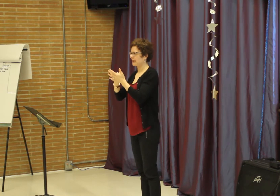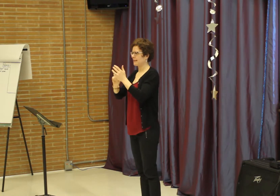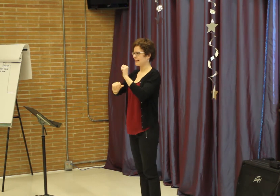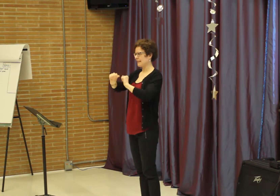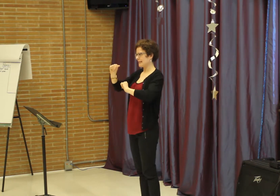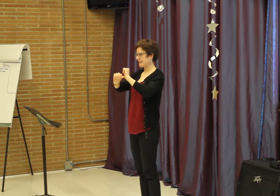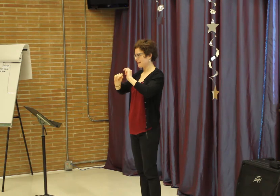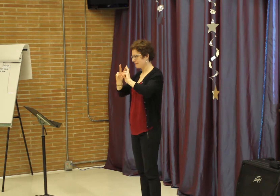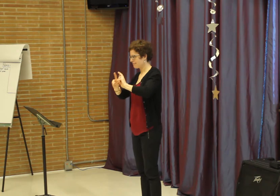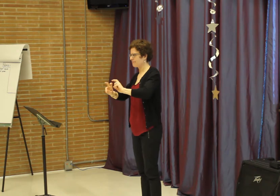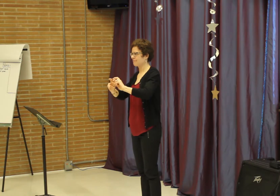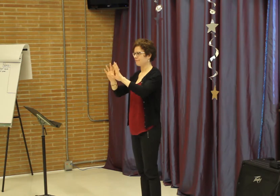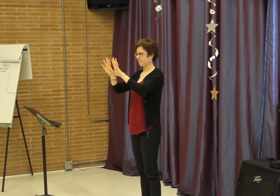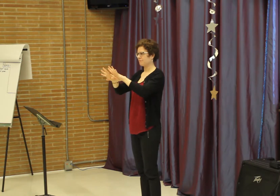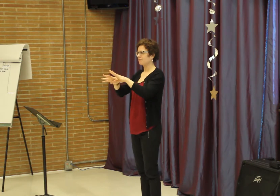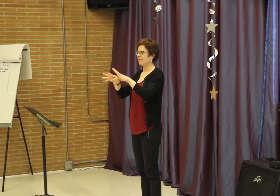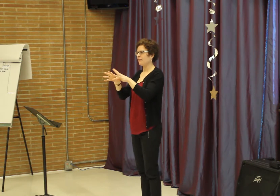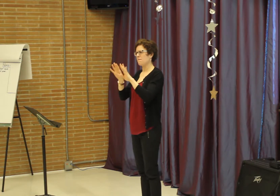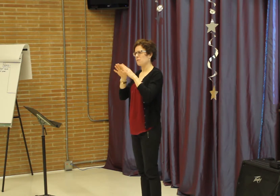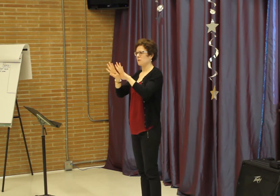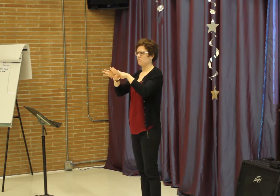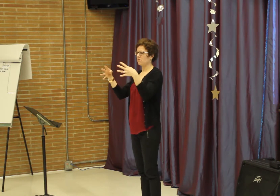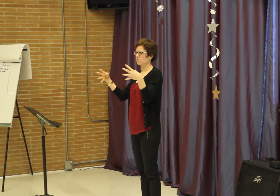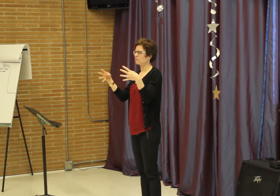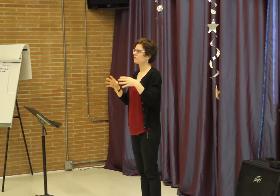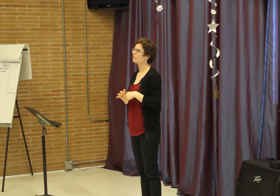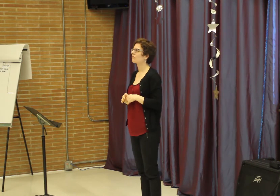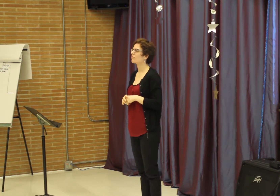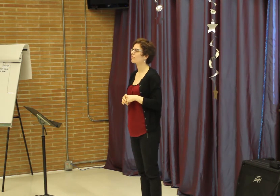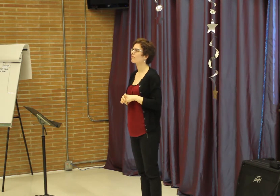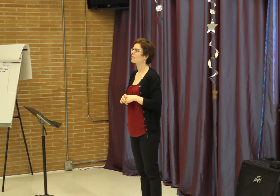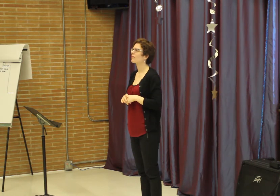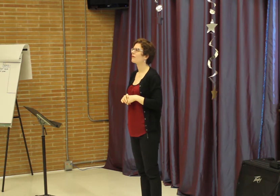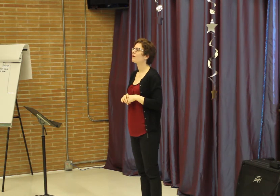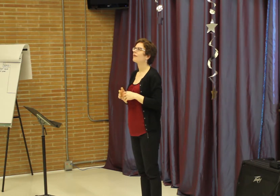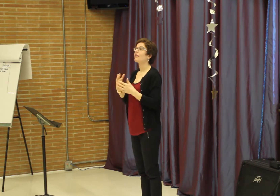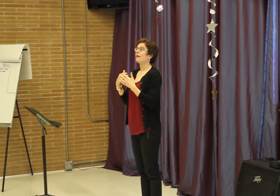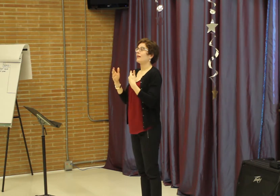looks at teaching second language users a second language, specifically.